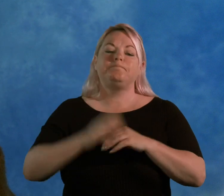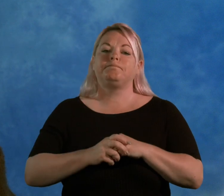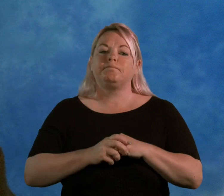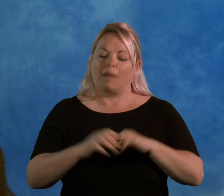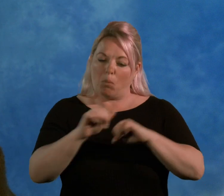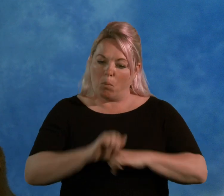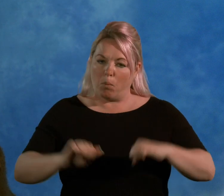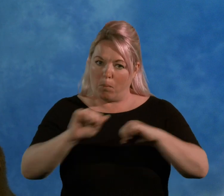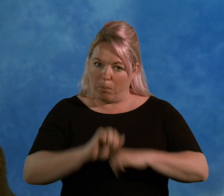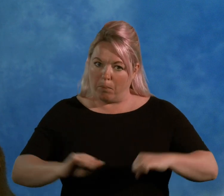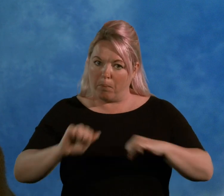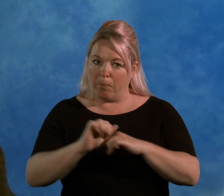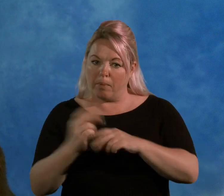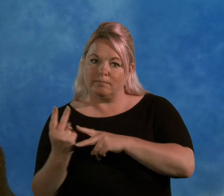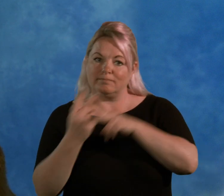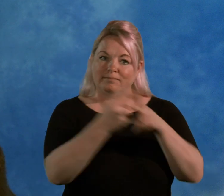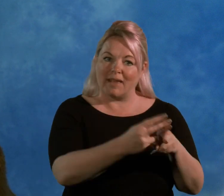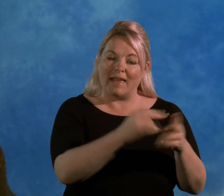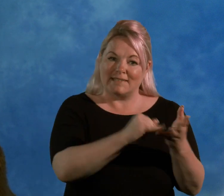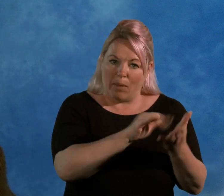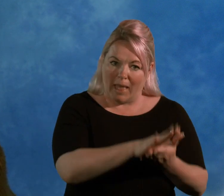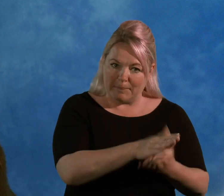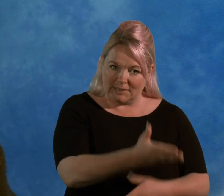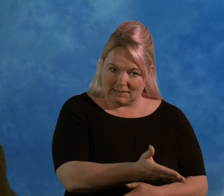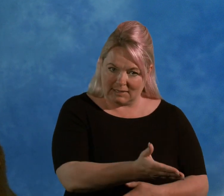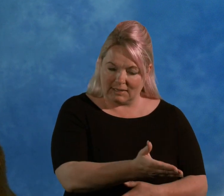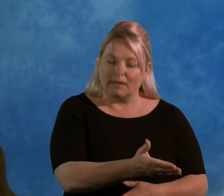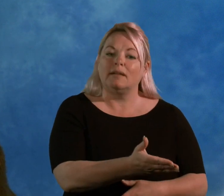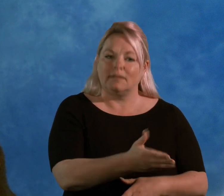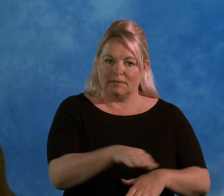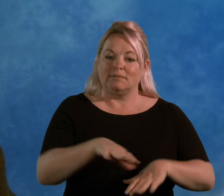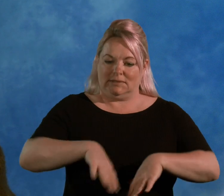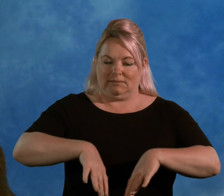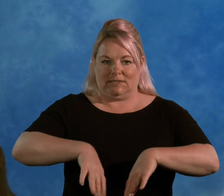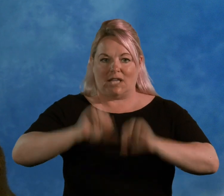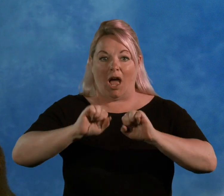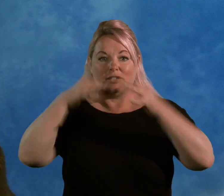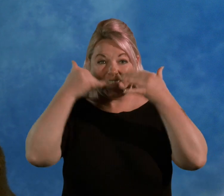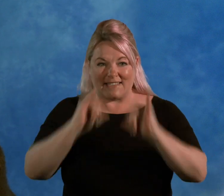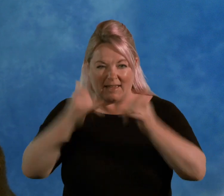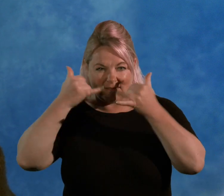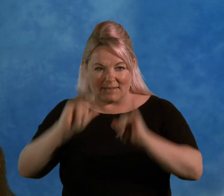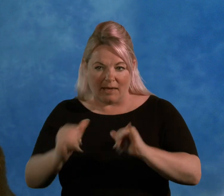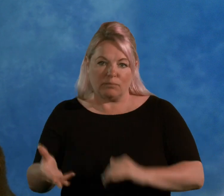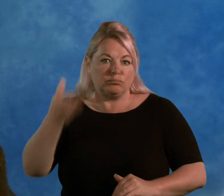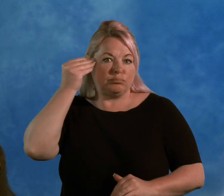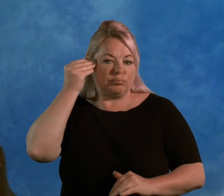a little while, came to Southampton and started having various hearing tests and